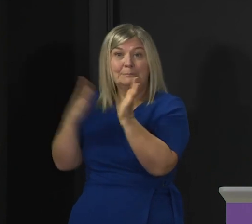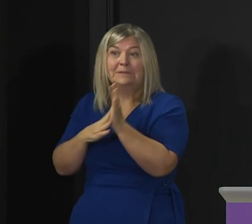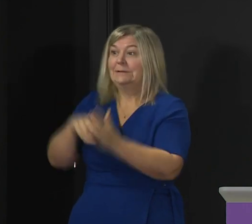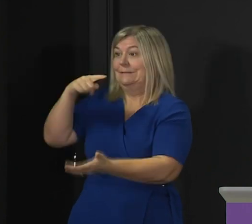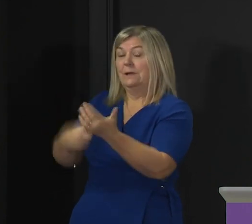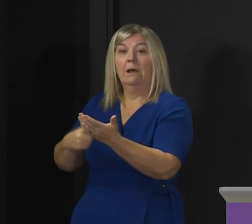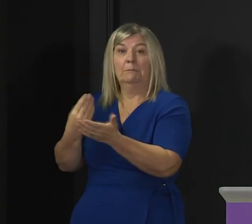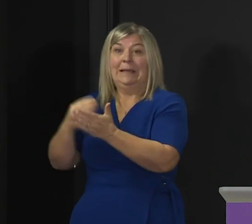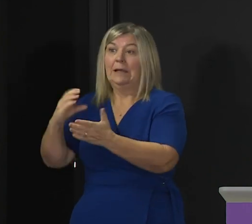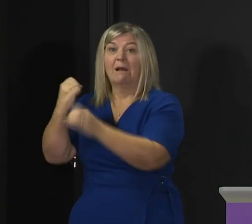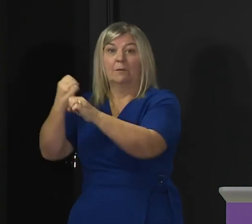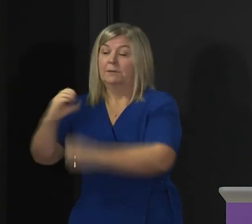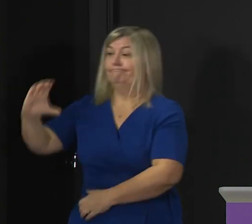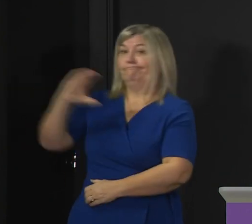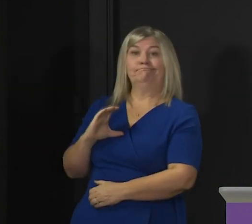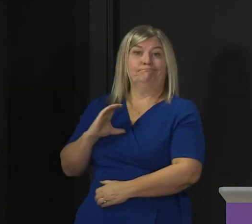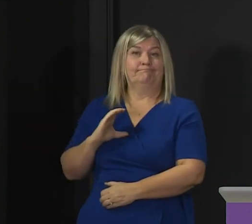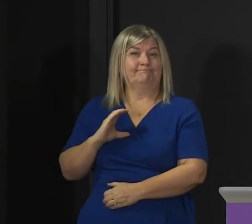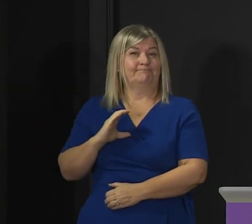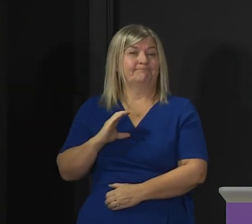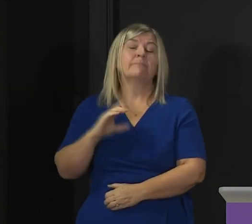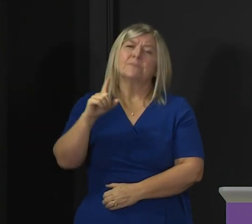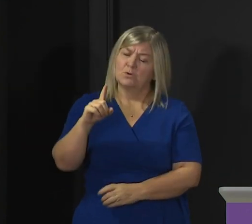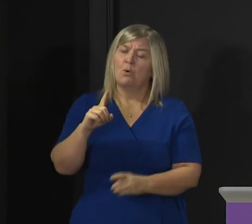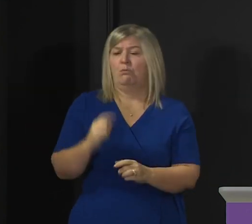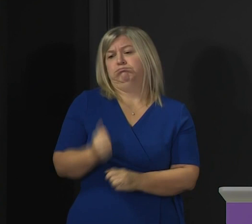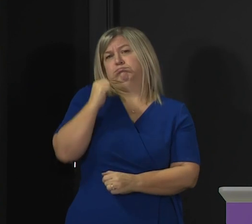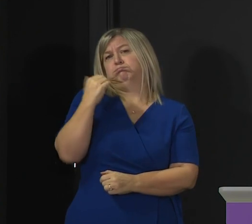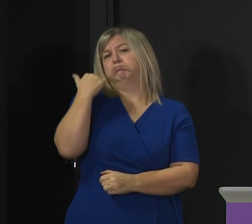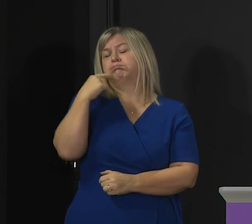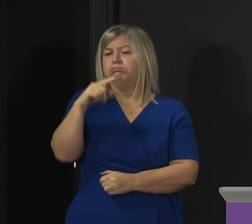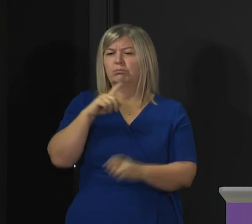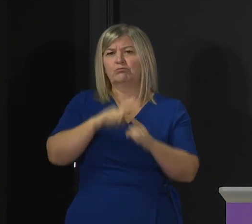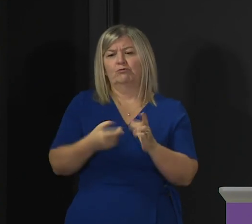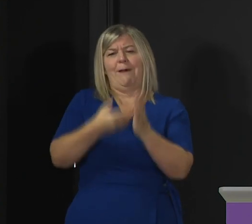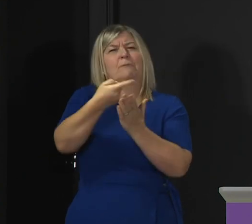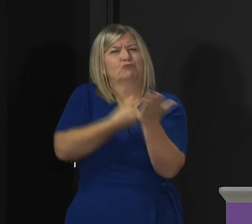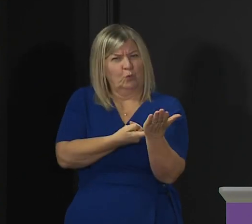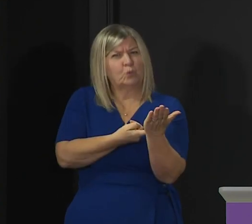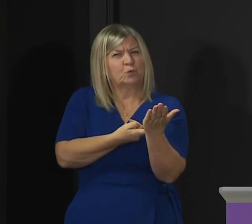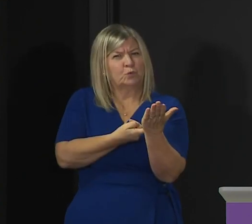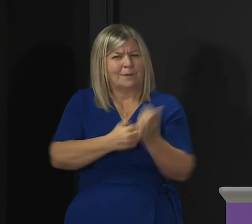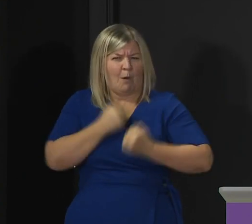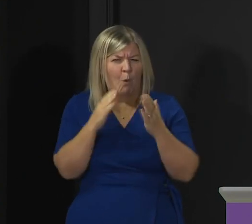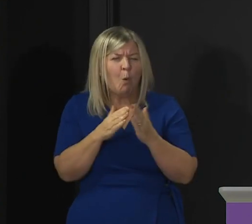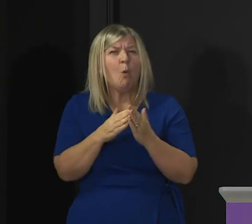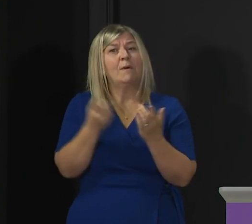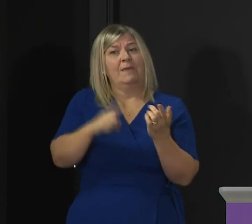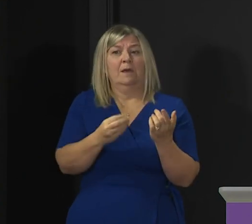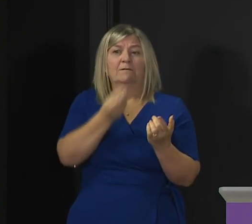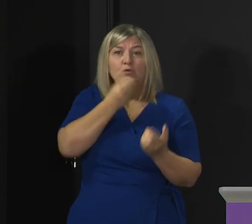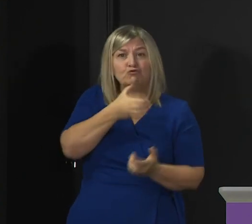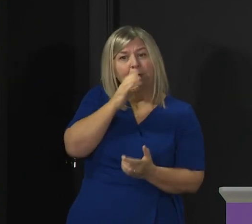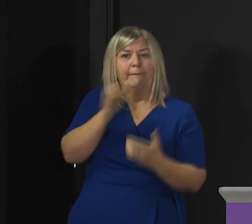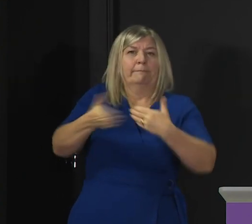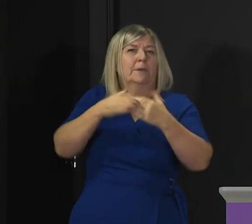decision to restrict meetings in our own homes, and in early October, we put restrictions on hospitality. Now, we think we